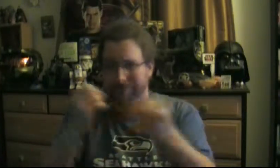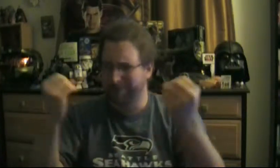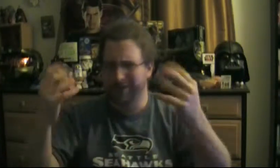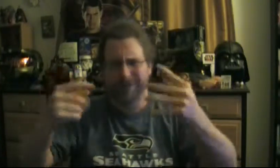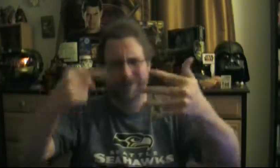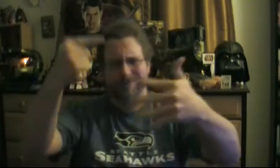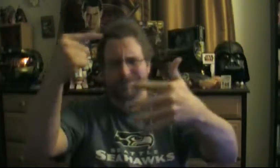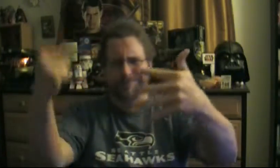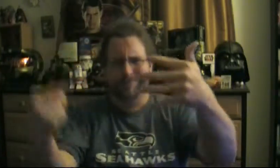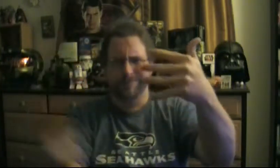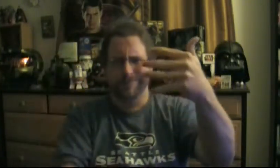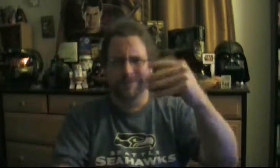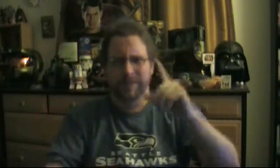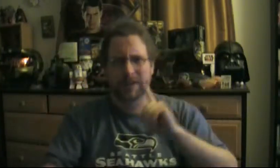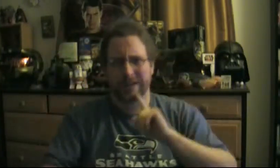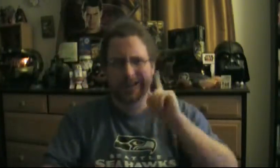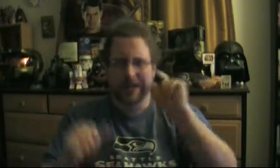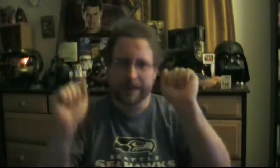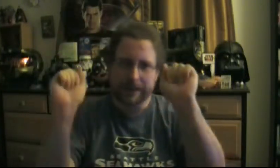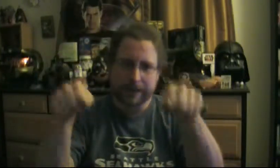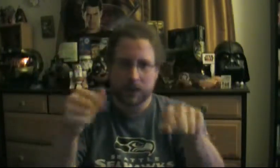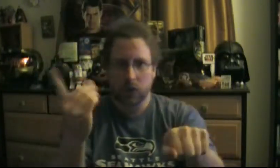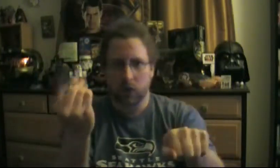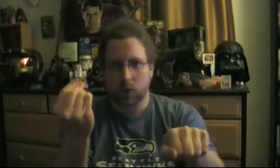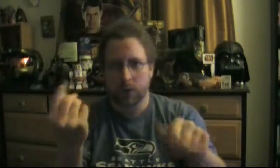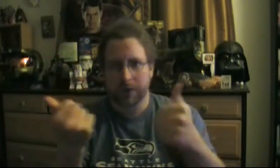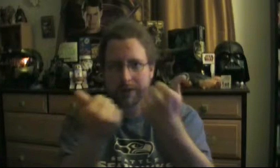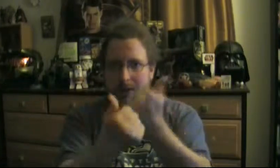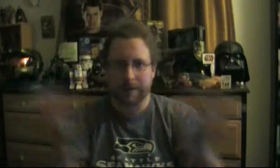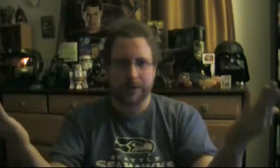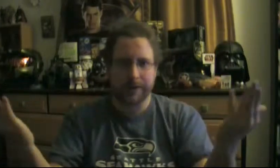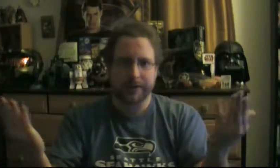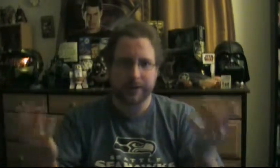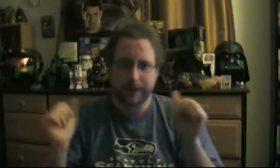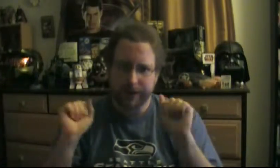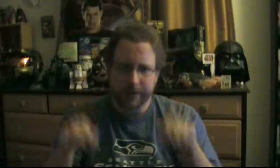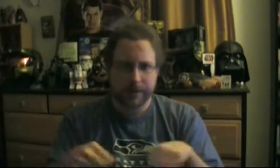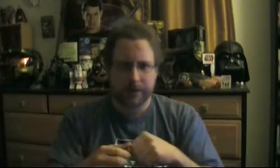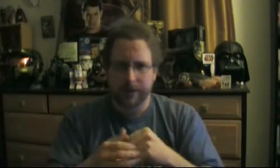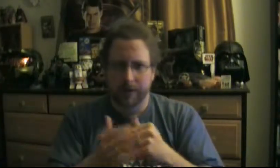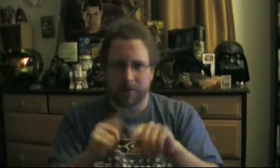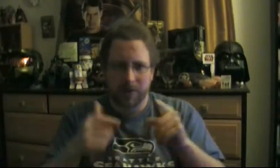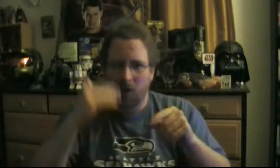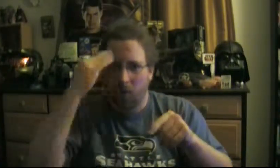what the fuck do you think? got to No! have to Come on!